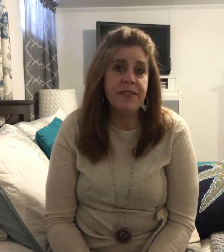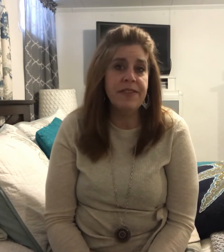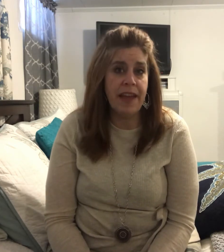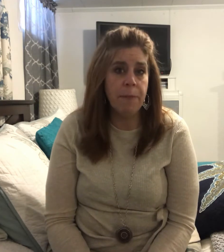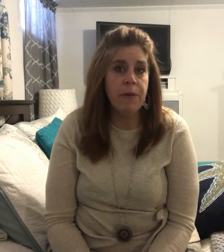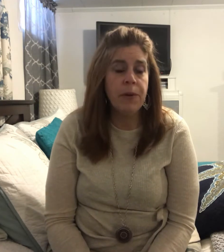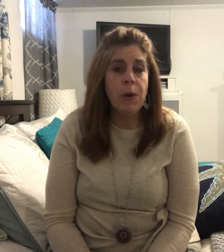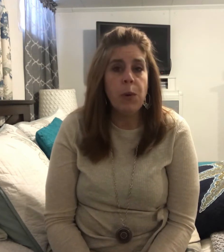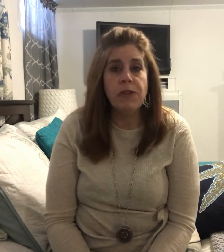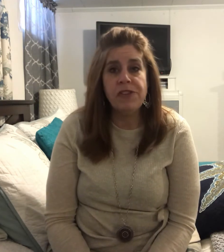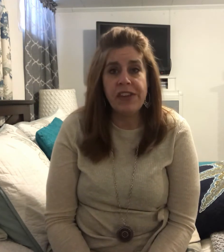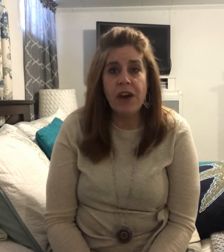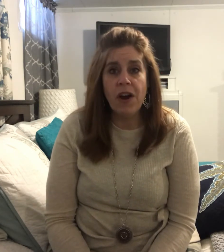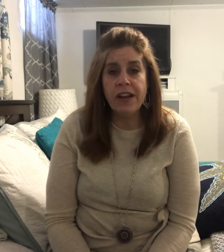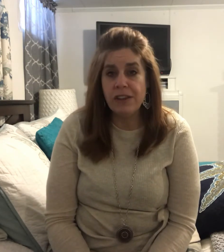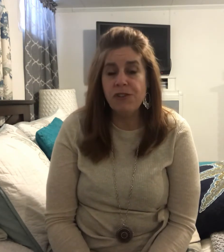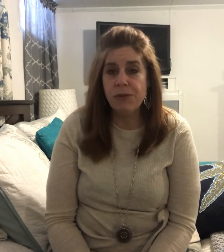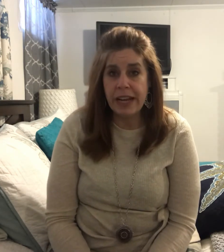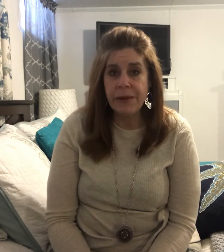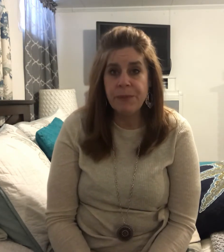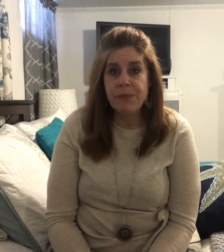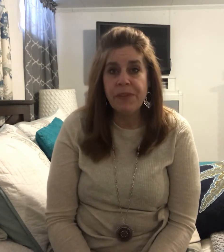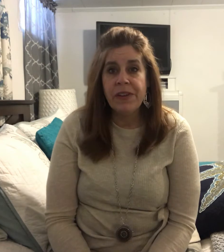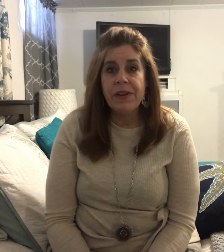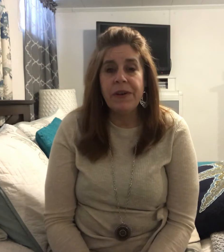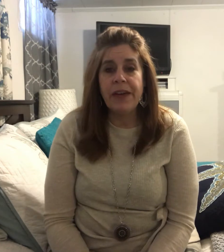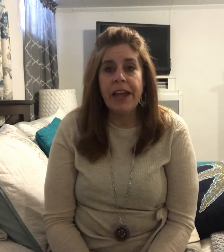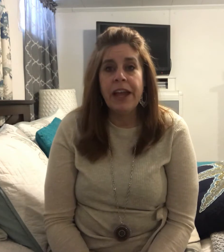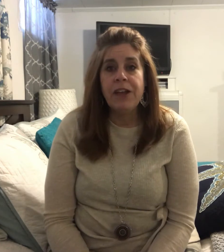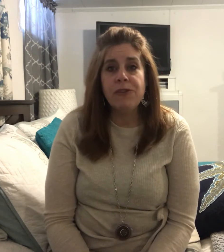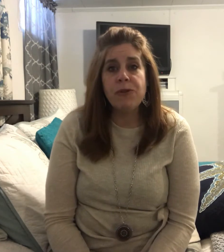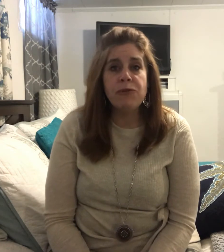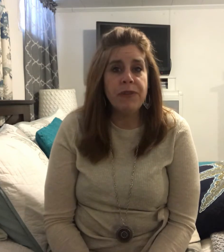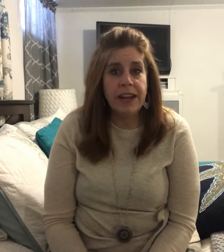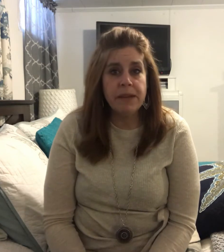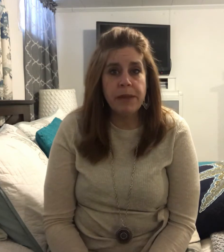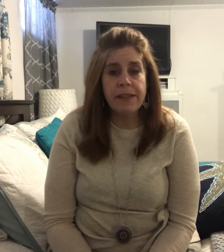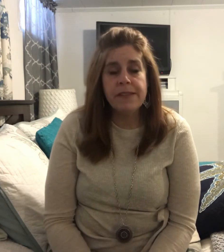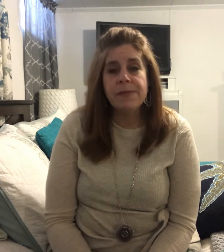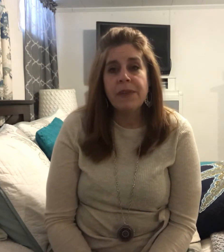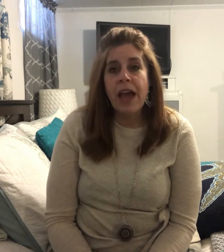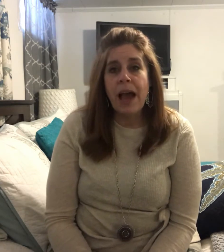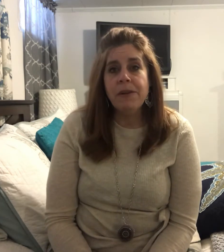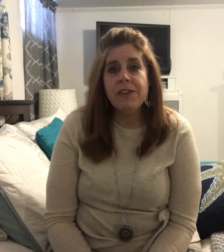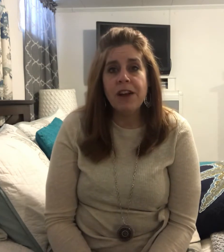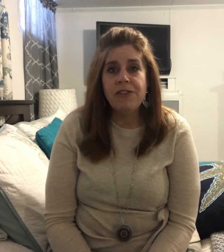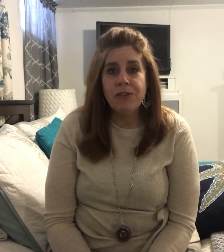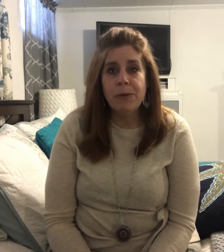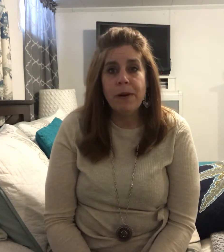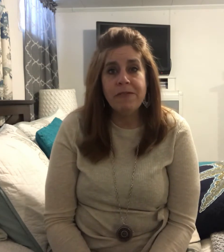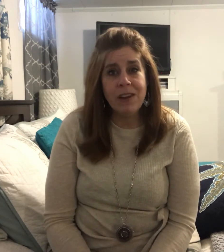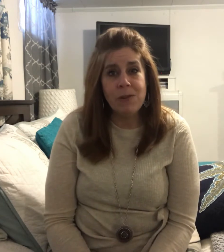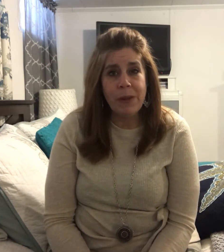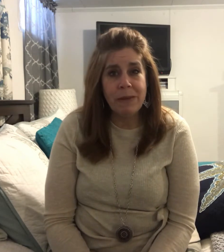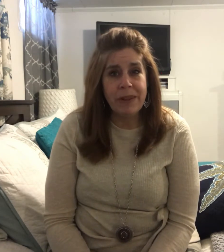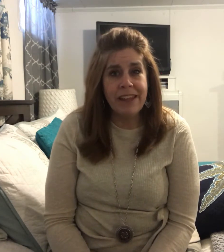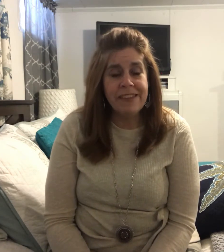stamp or the TR in tree. Okay so those are phonetic blends. I want to talk to you about fingerspelling blends.